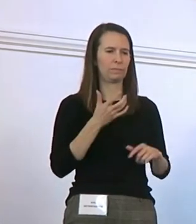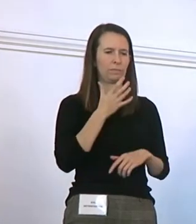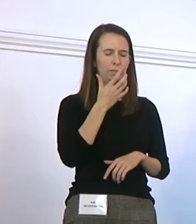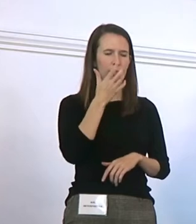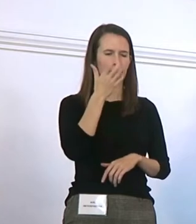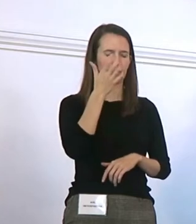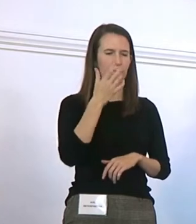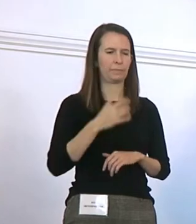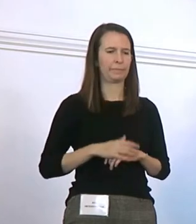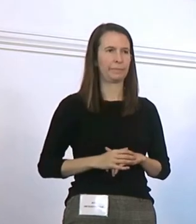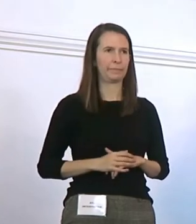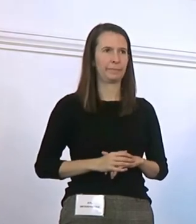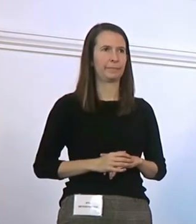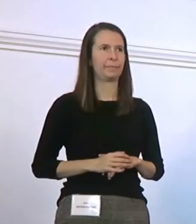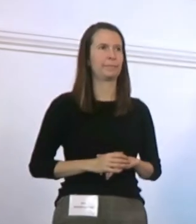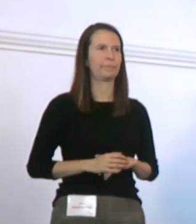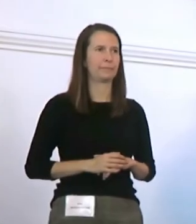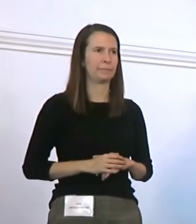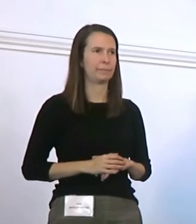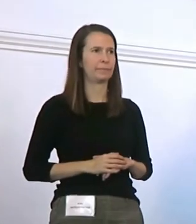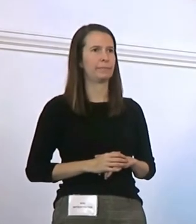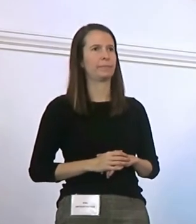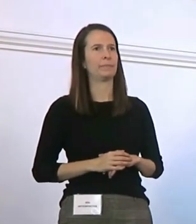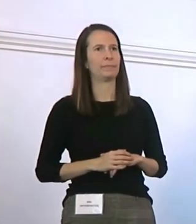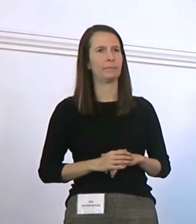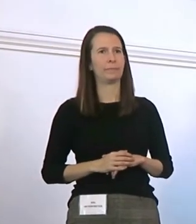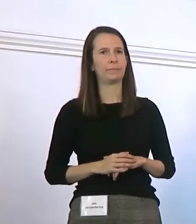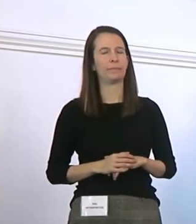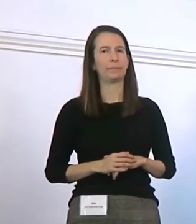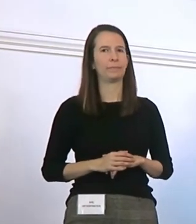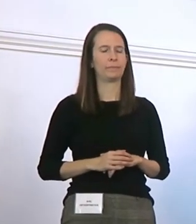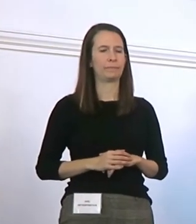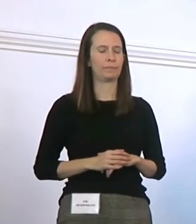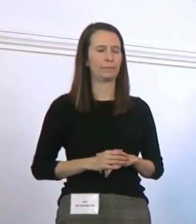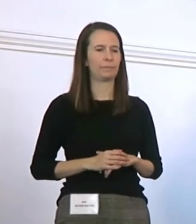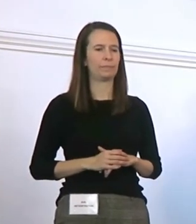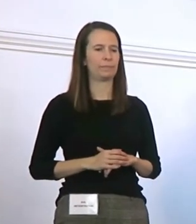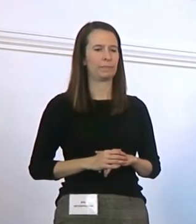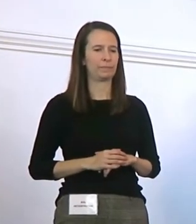you well And now